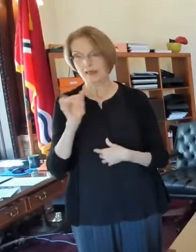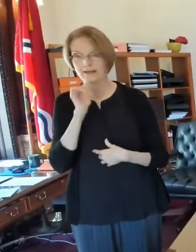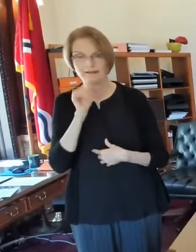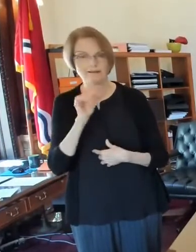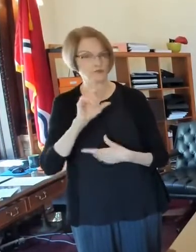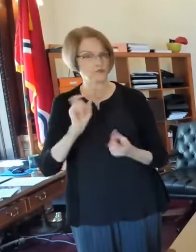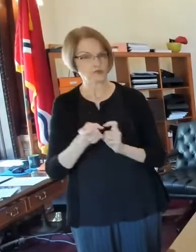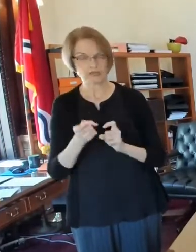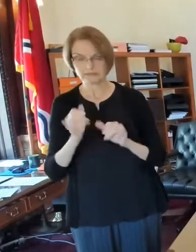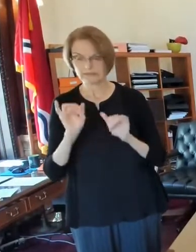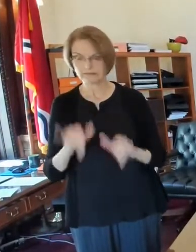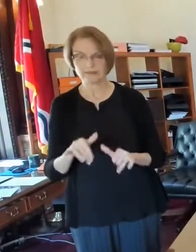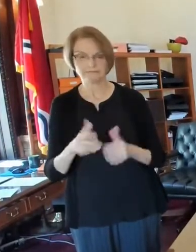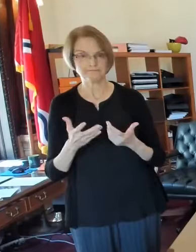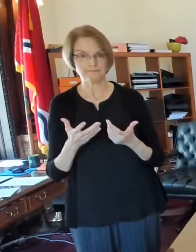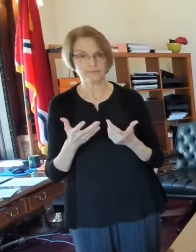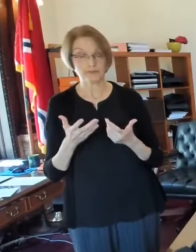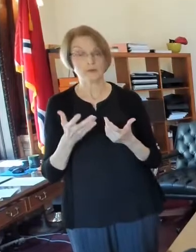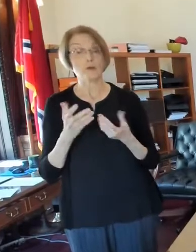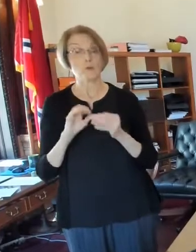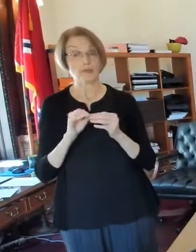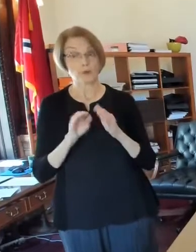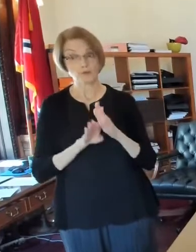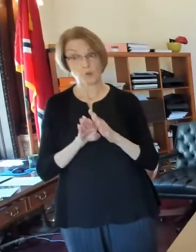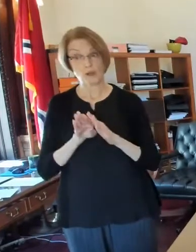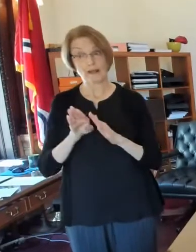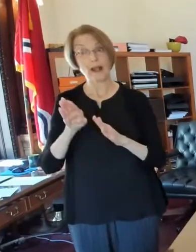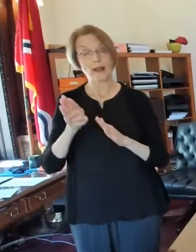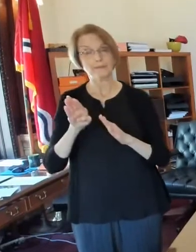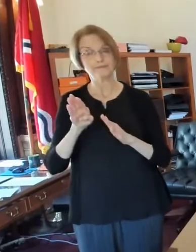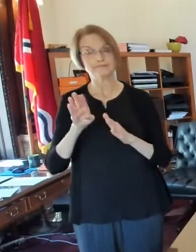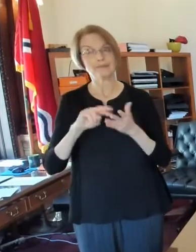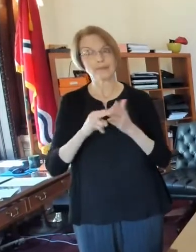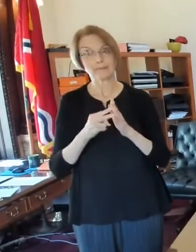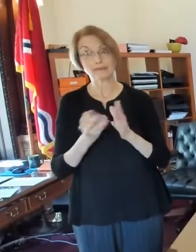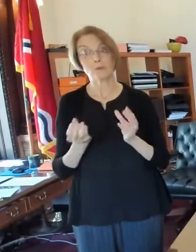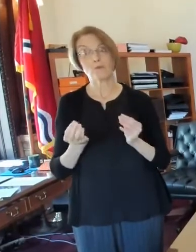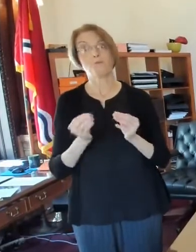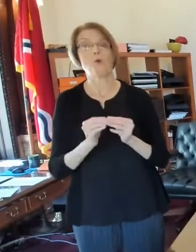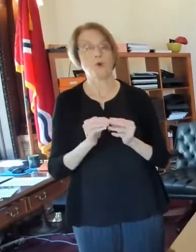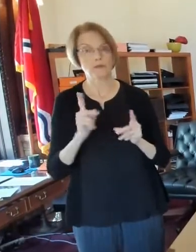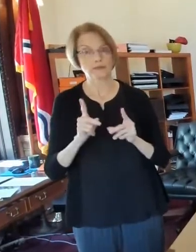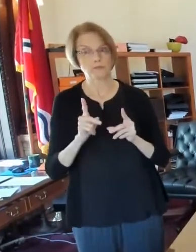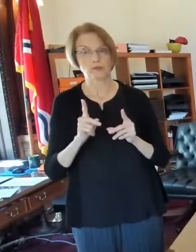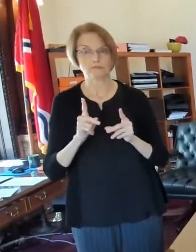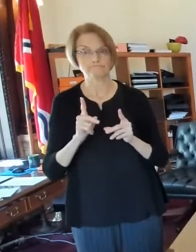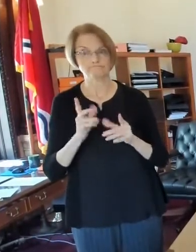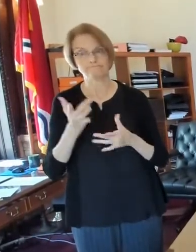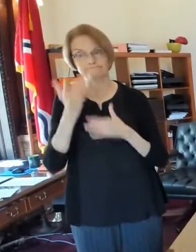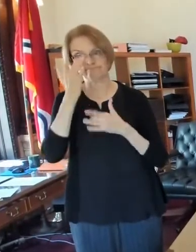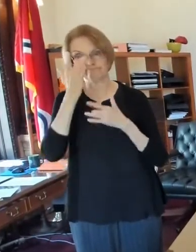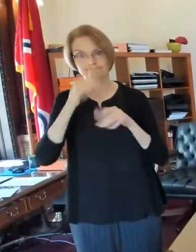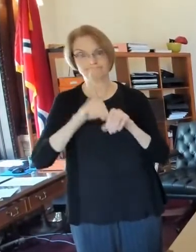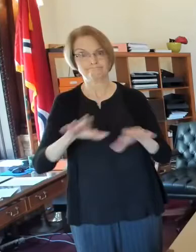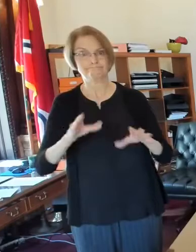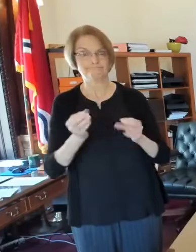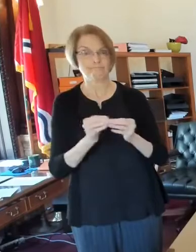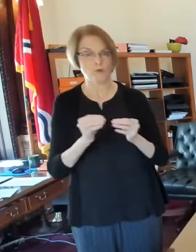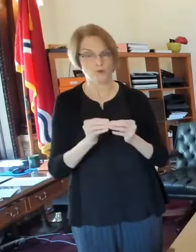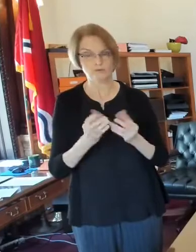Um, but when our numbers are going up, that means, of course, more of them are getting COVID testing positive for COVID